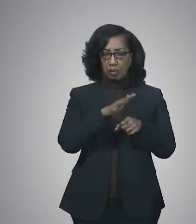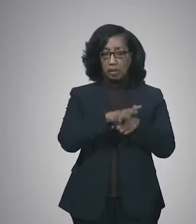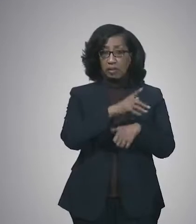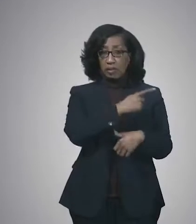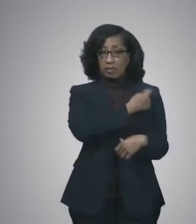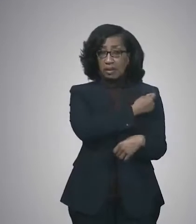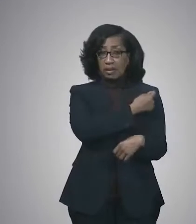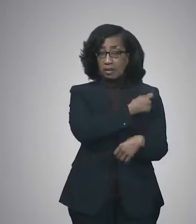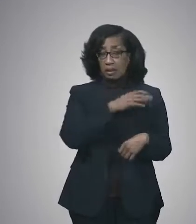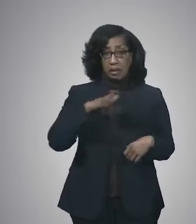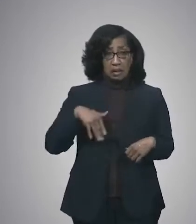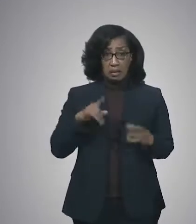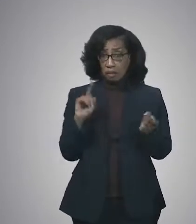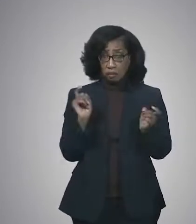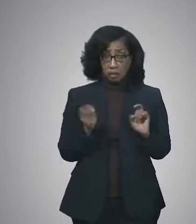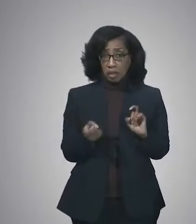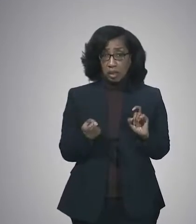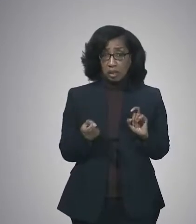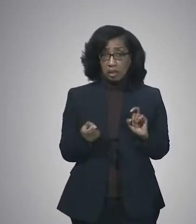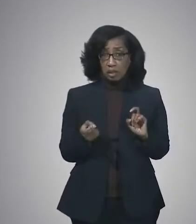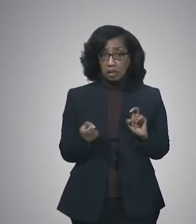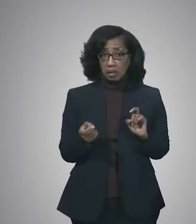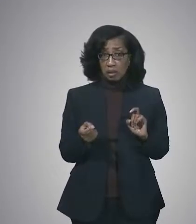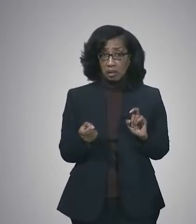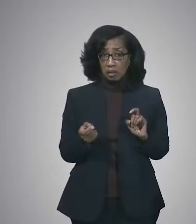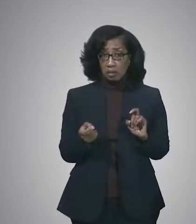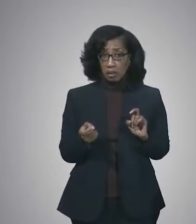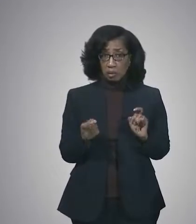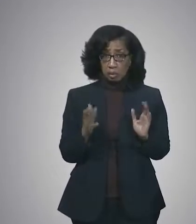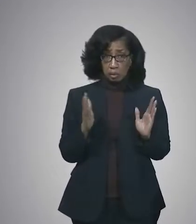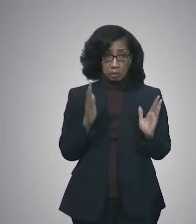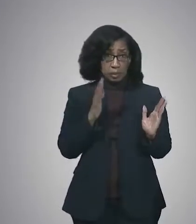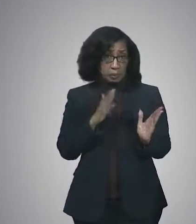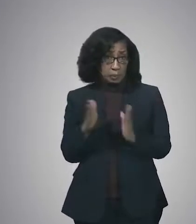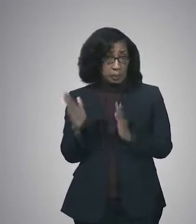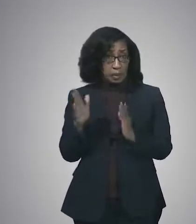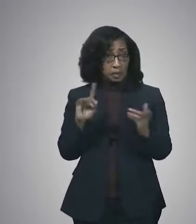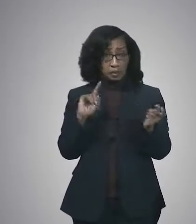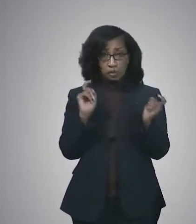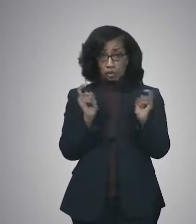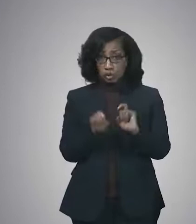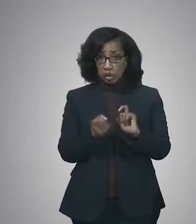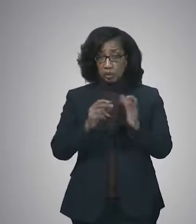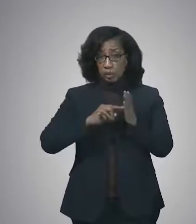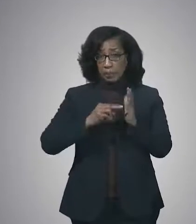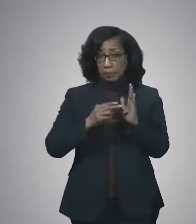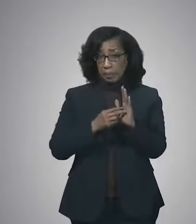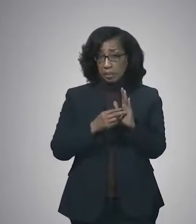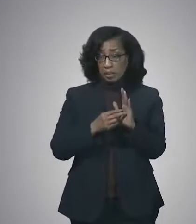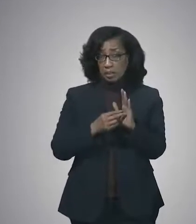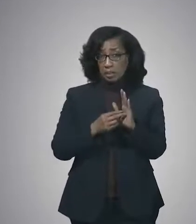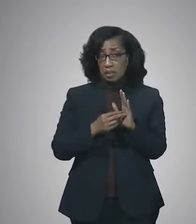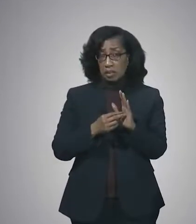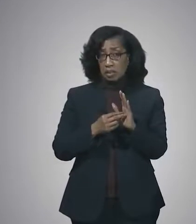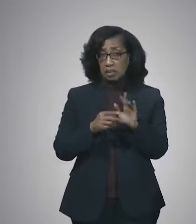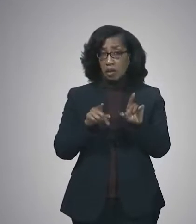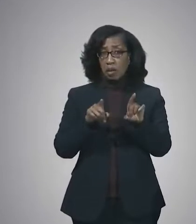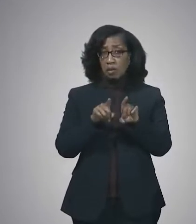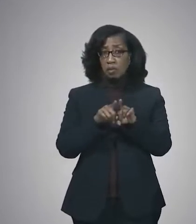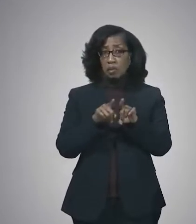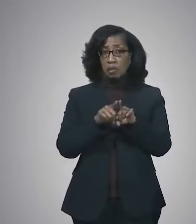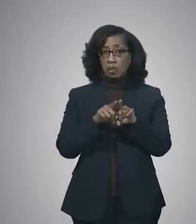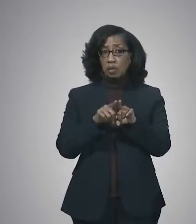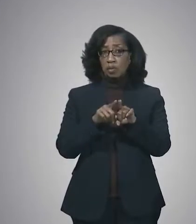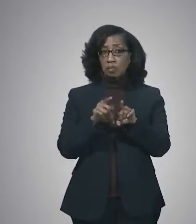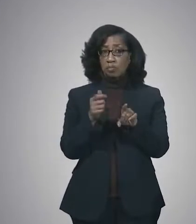had not changed yet. Is that, are y'all talking about changing that? And then I also wanted to see if there are any enforcement measures they'll